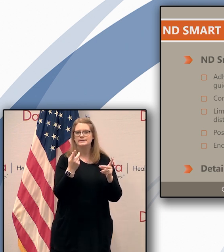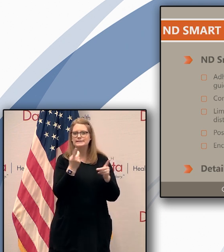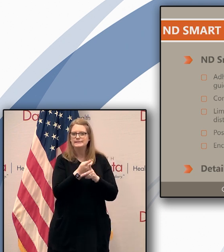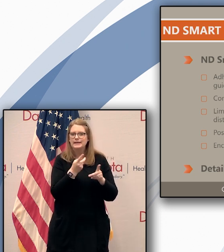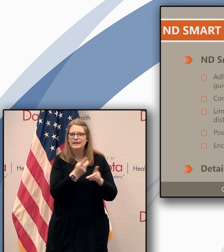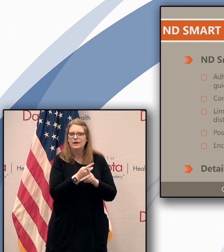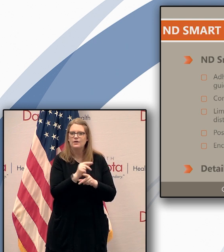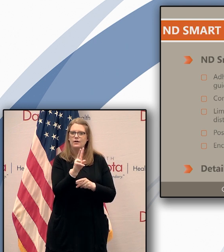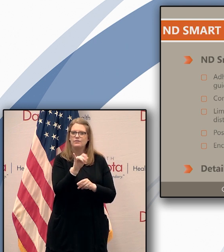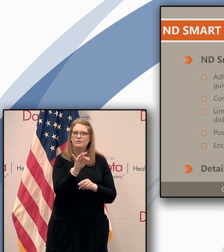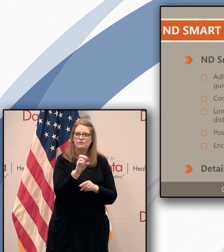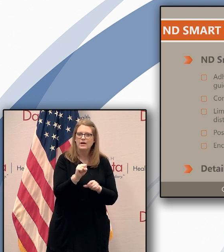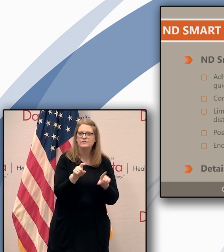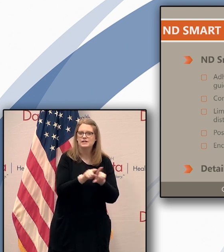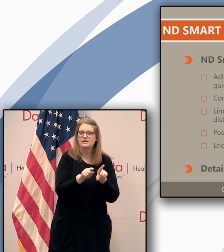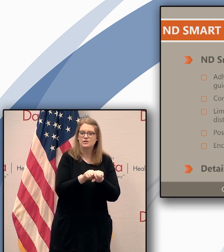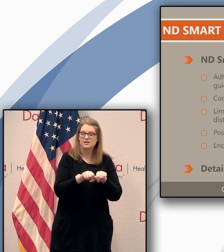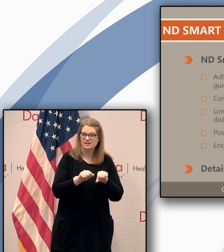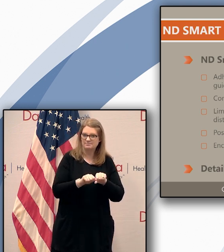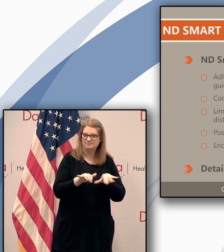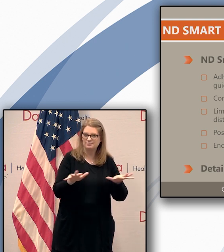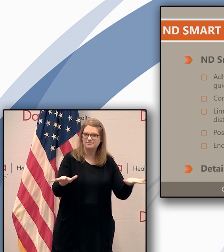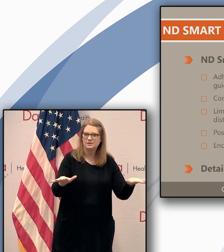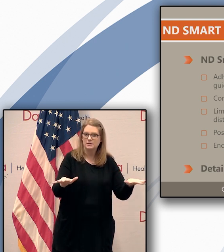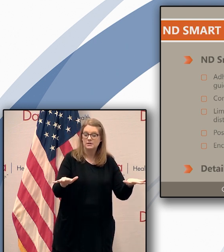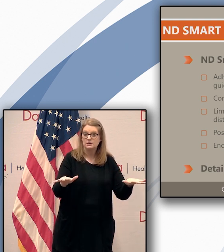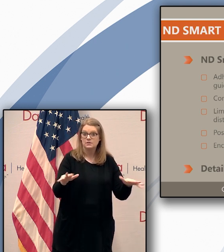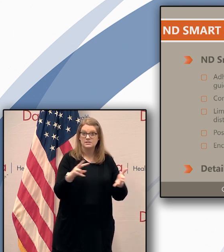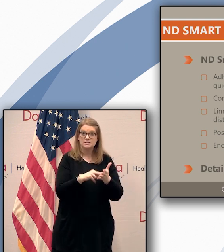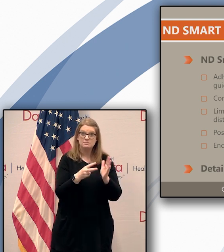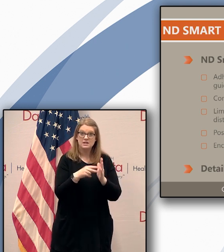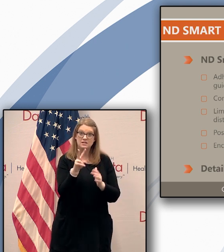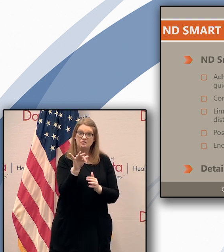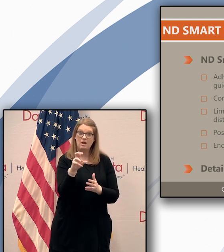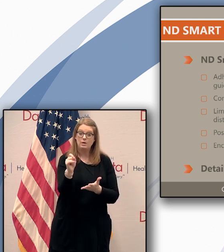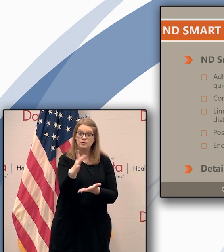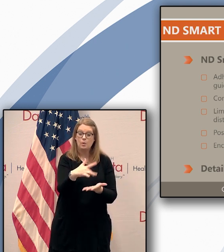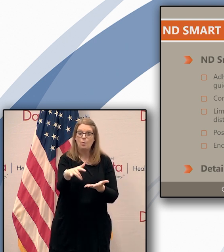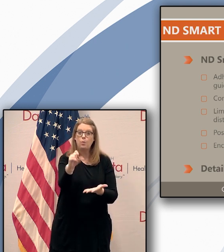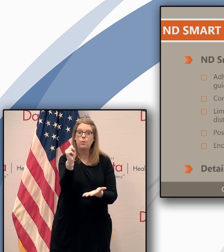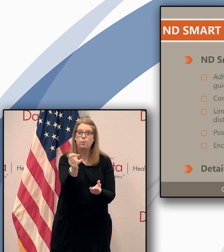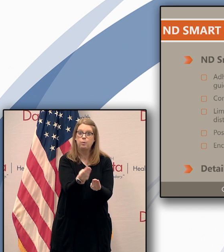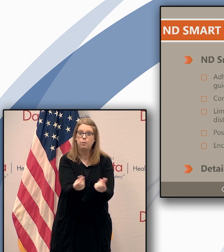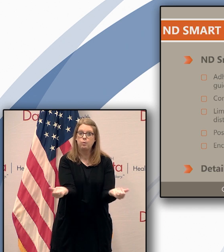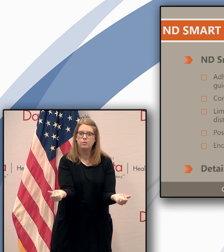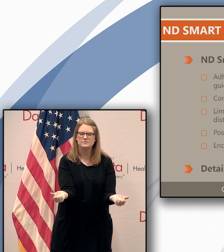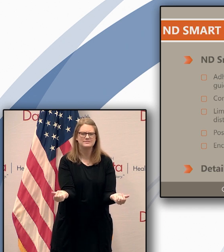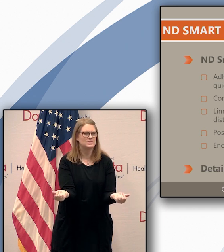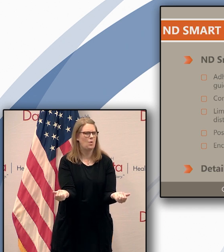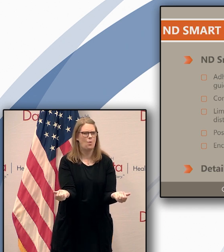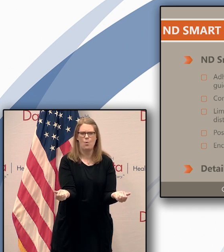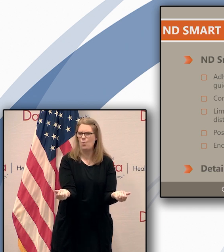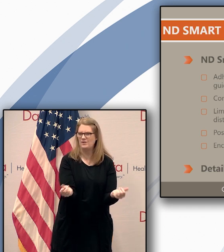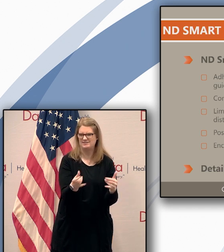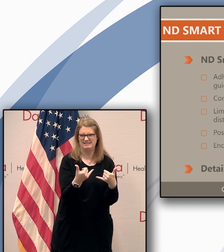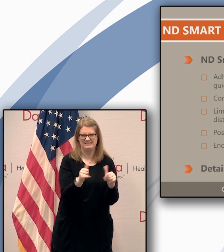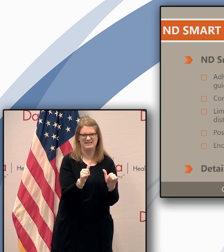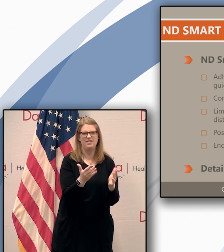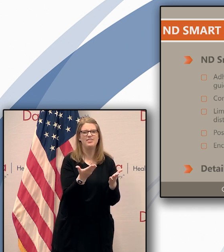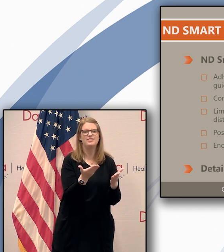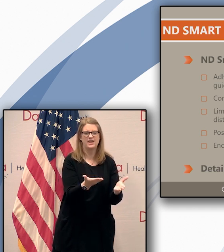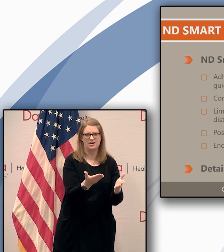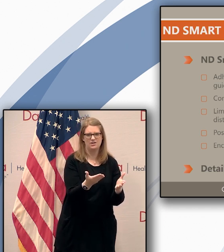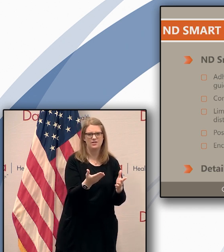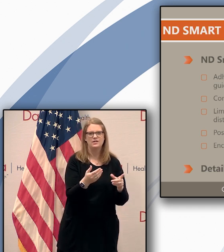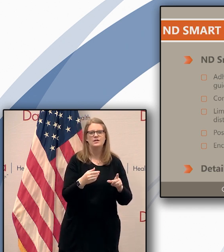pandemic it's not going away and it still represents a threat to individuals especially those most vulnerable but it also can represent